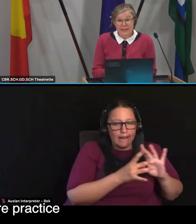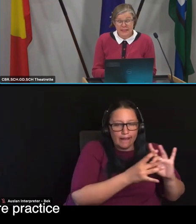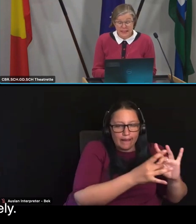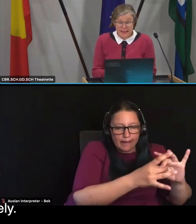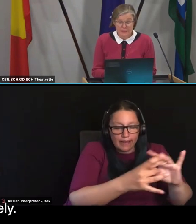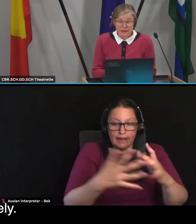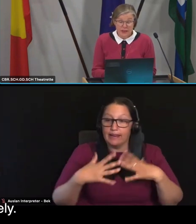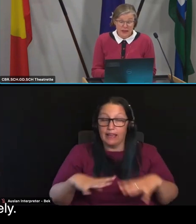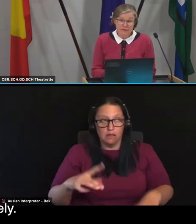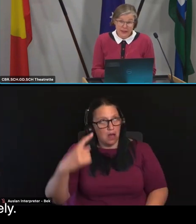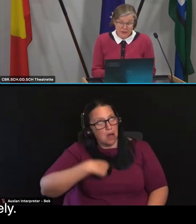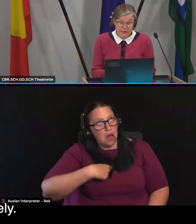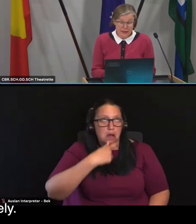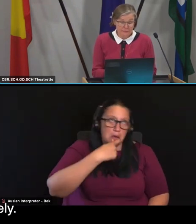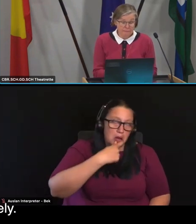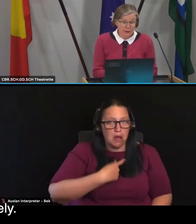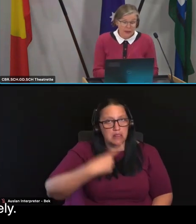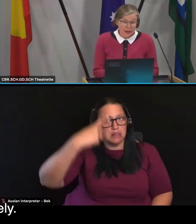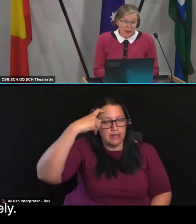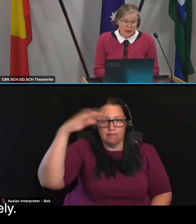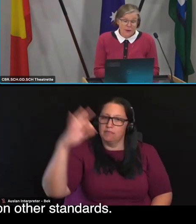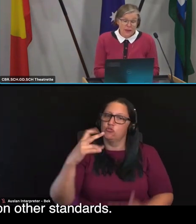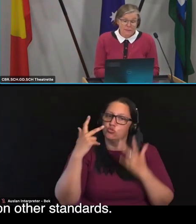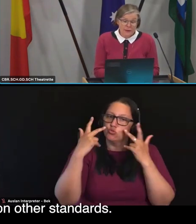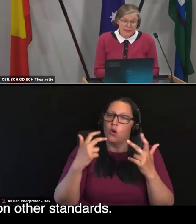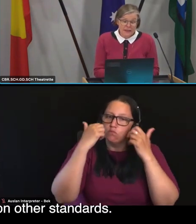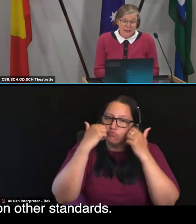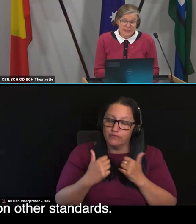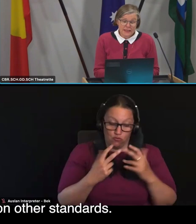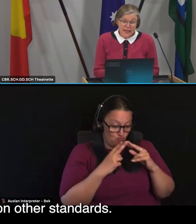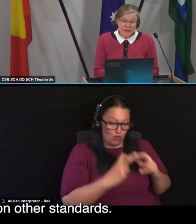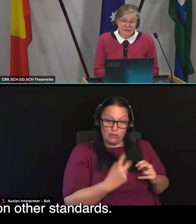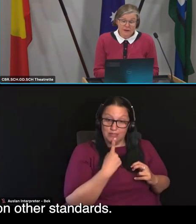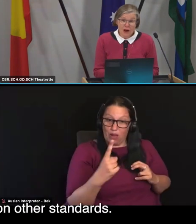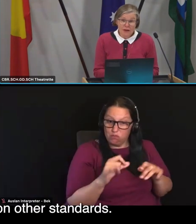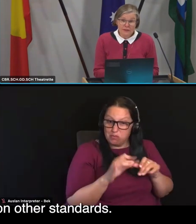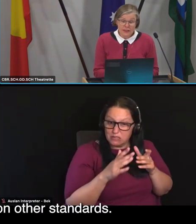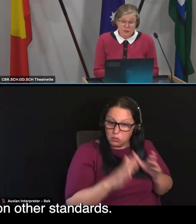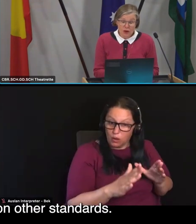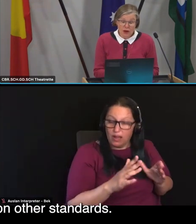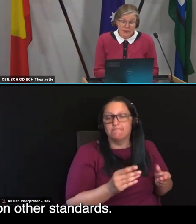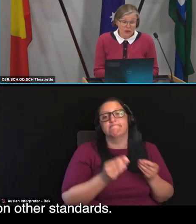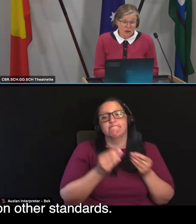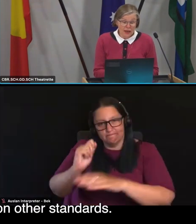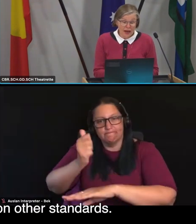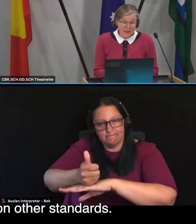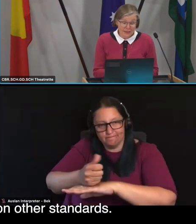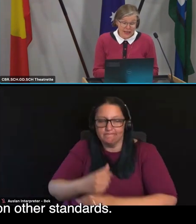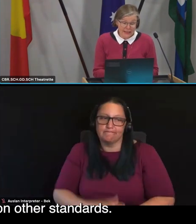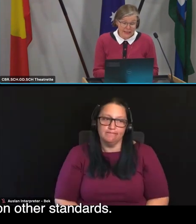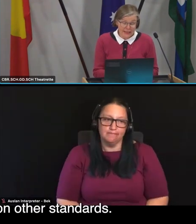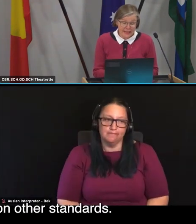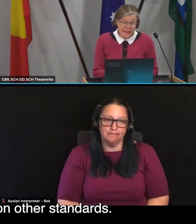care practices delivered effectively. Implementing standard five is reliant on